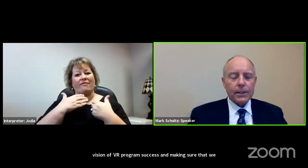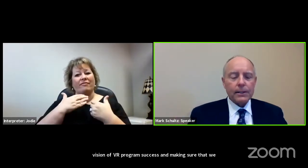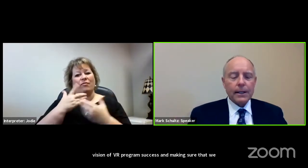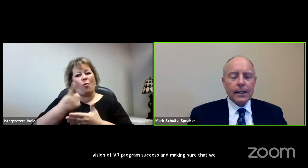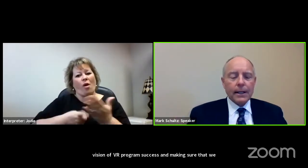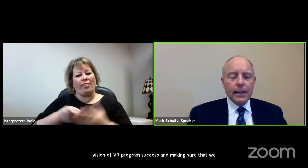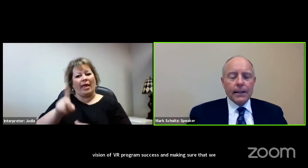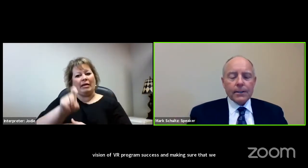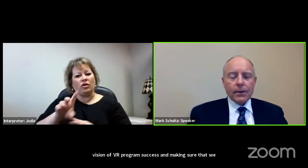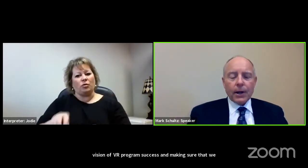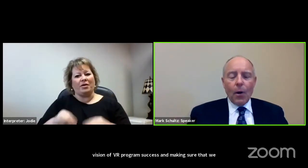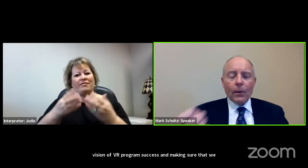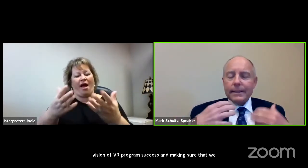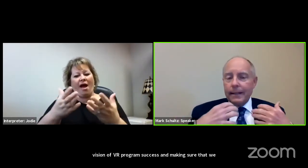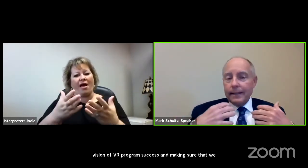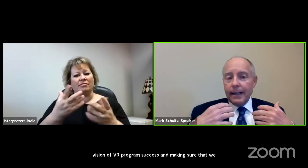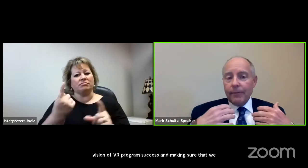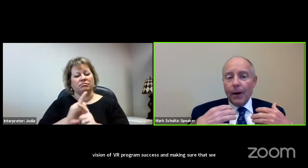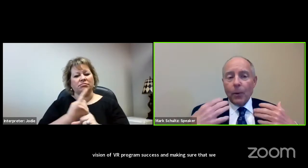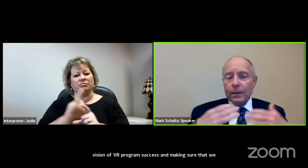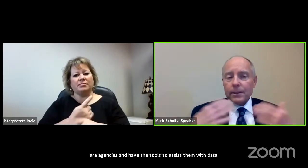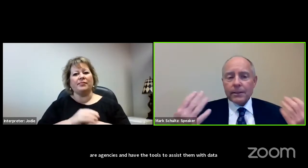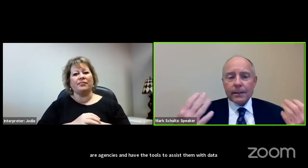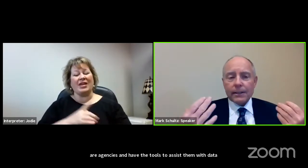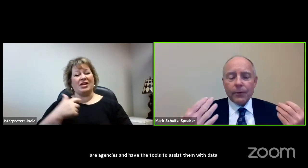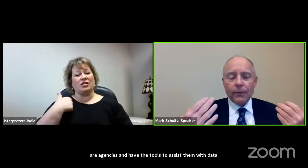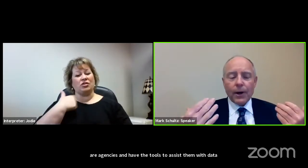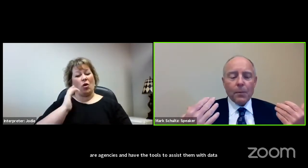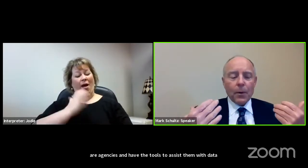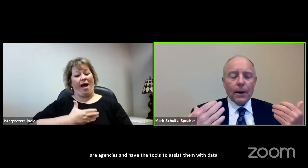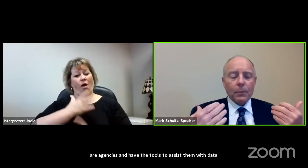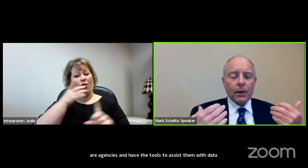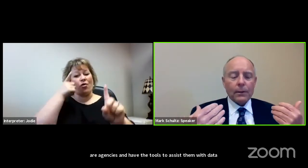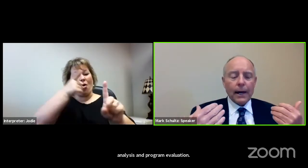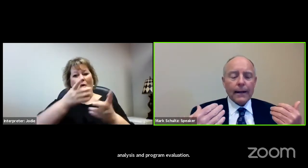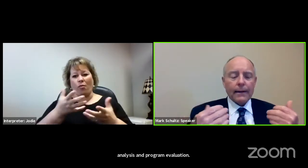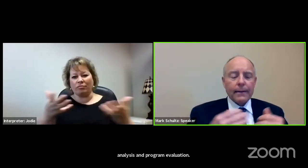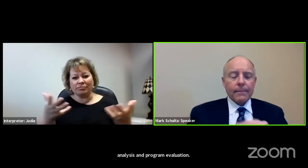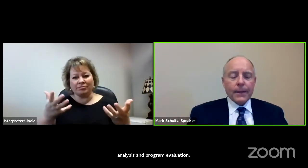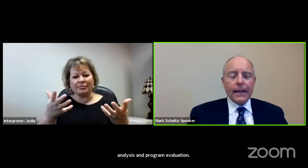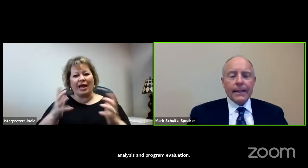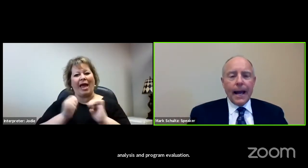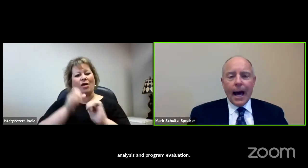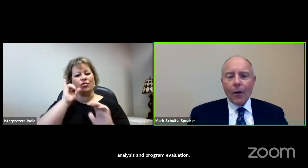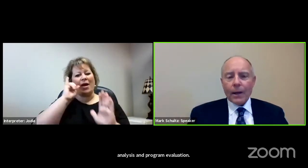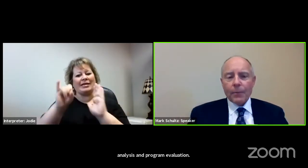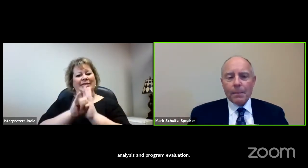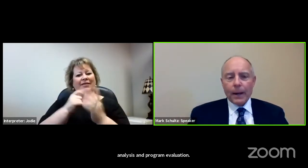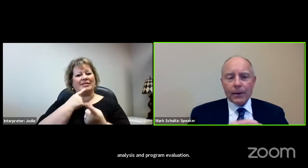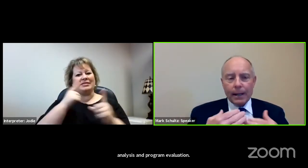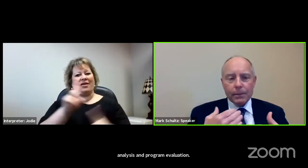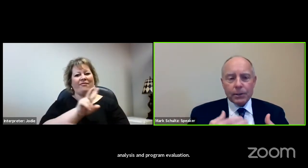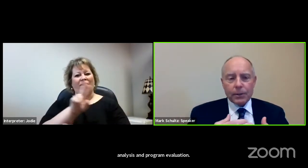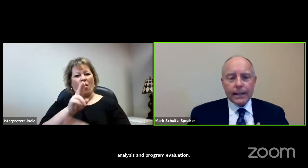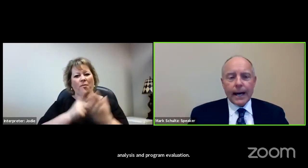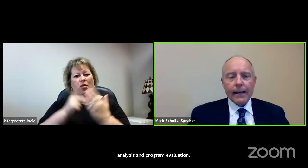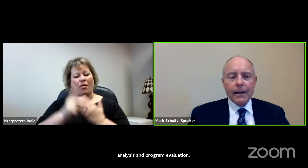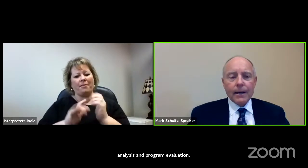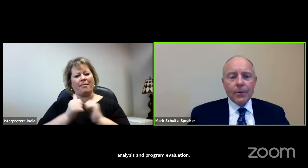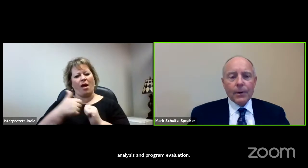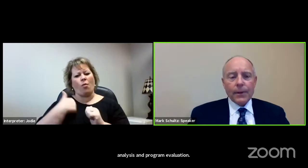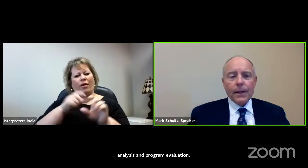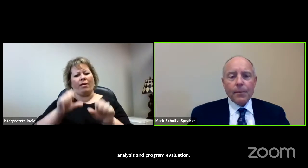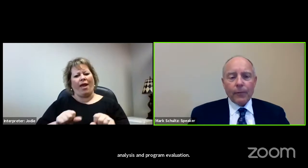evaluation. So the goal is to identify what does a successful VR program look like and how can we better demonstrate